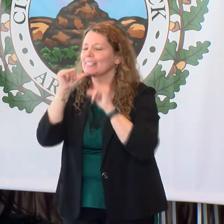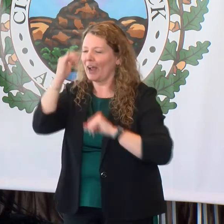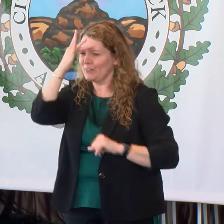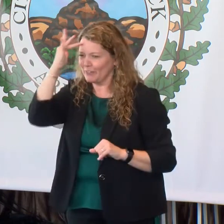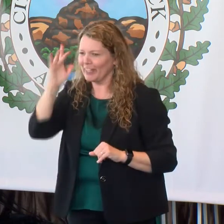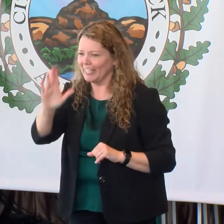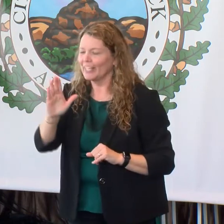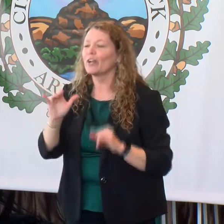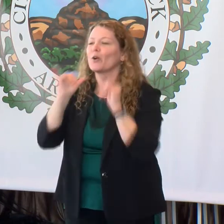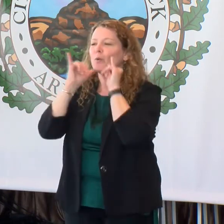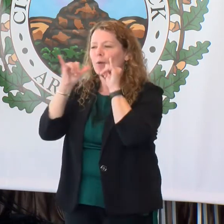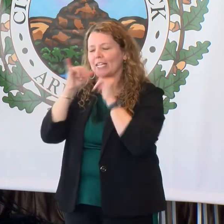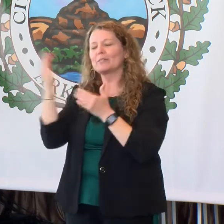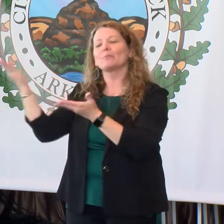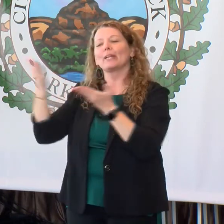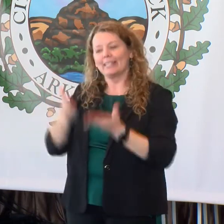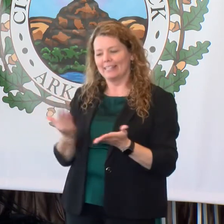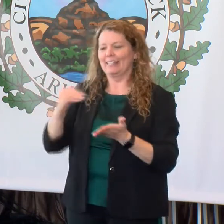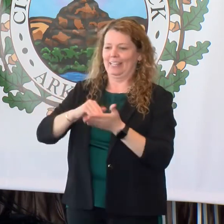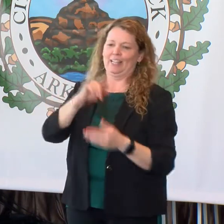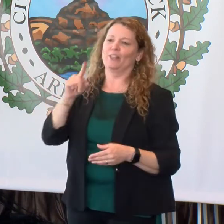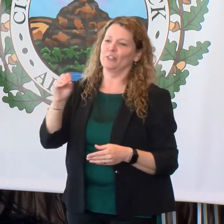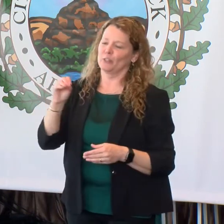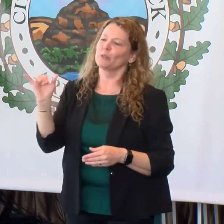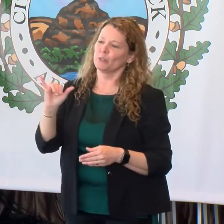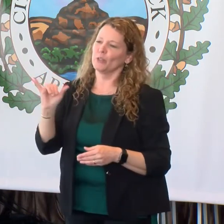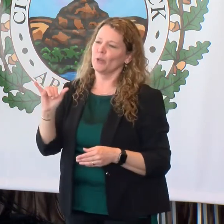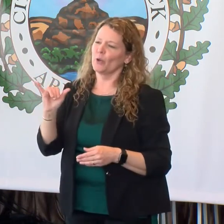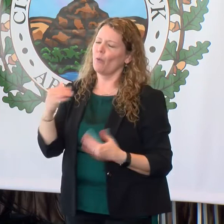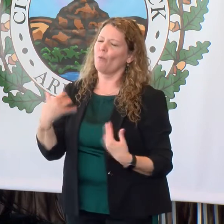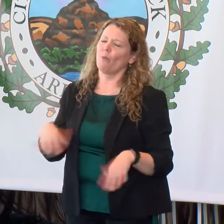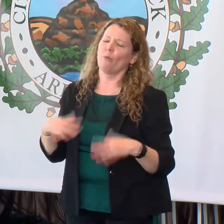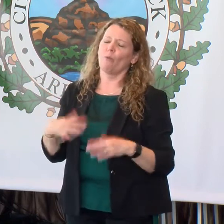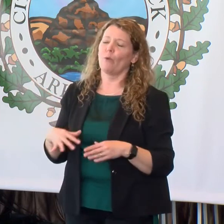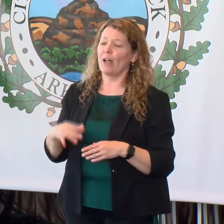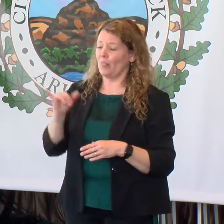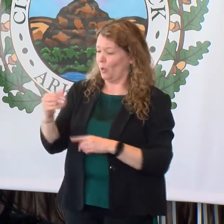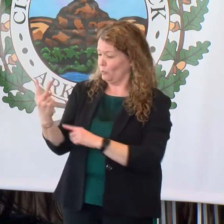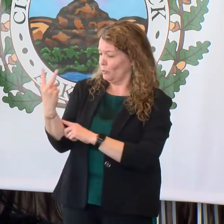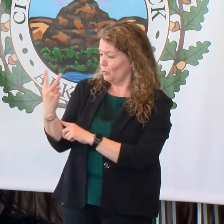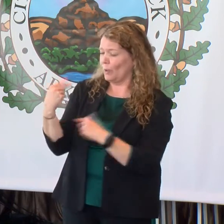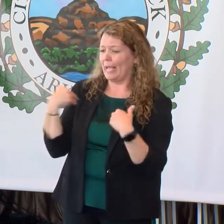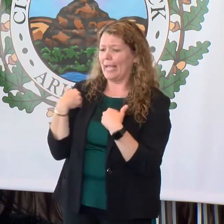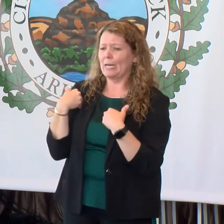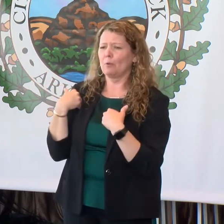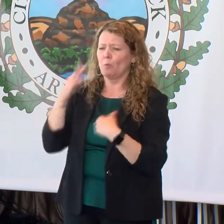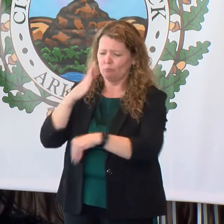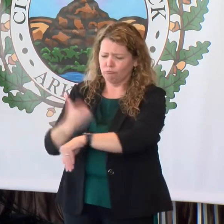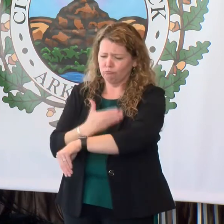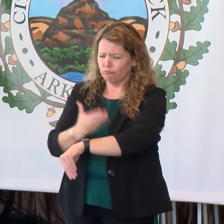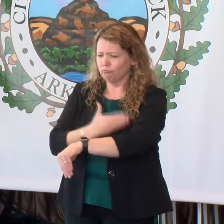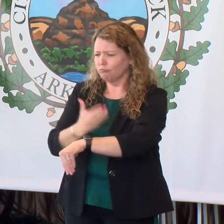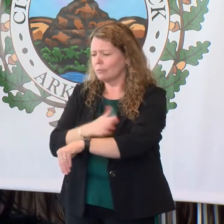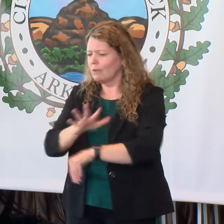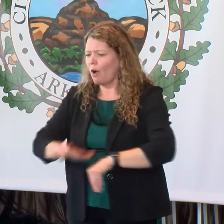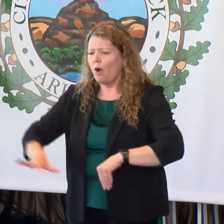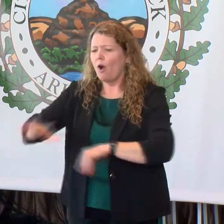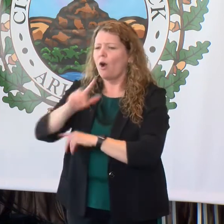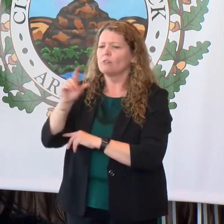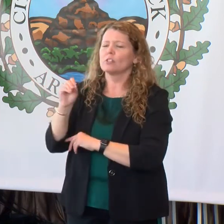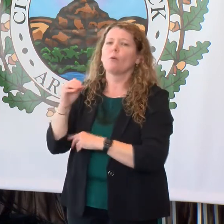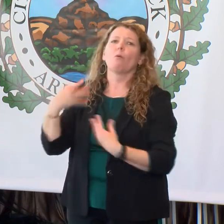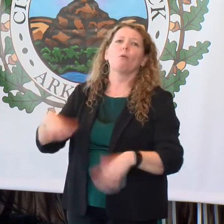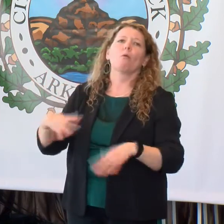bring razorbacks back to the Little Rock Zoo. Those two incredible things will renovate a large portion of our zoo, and that will be